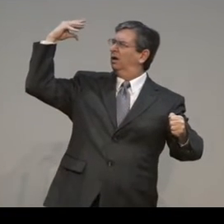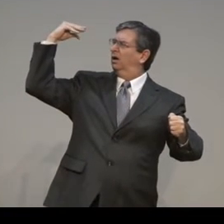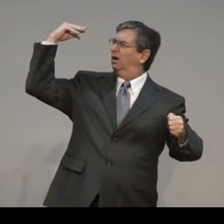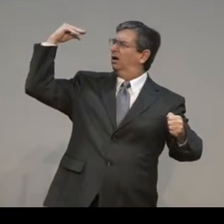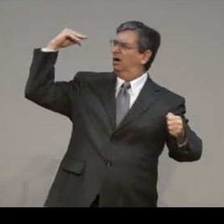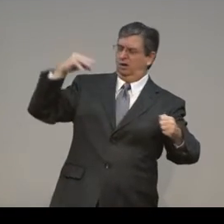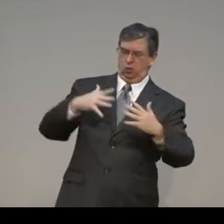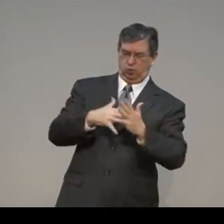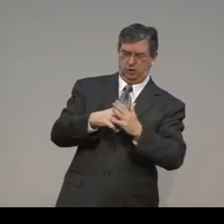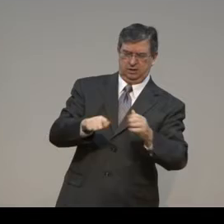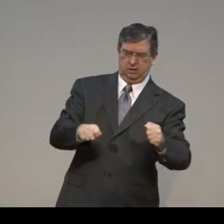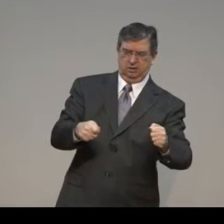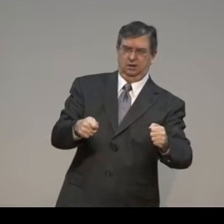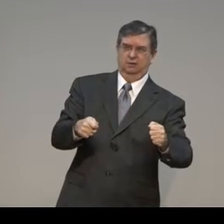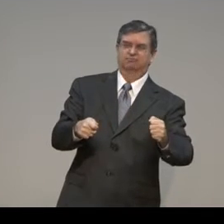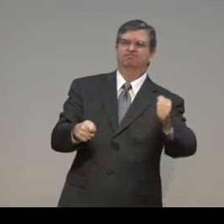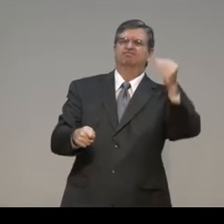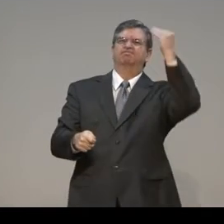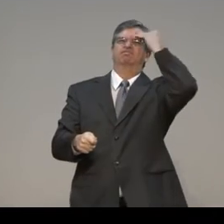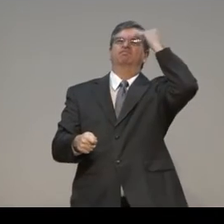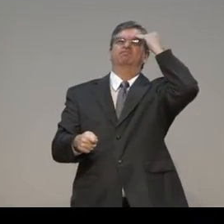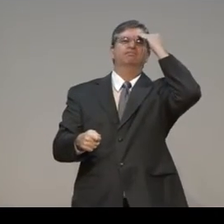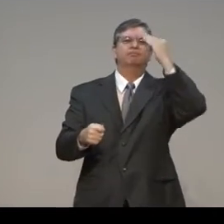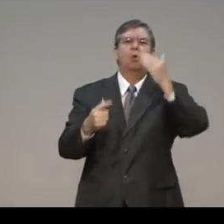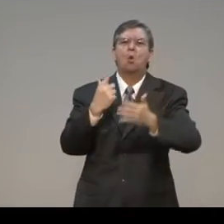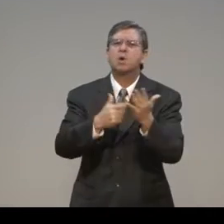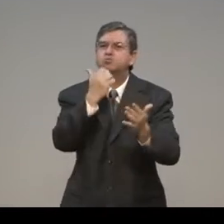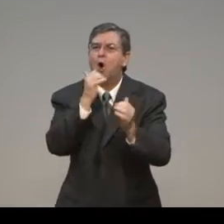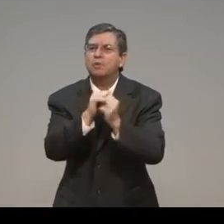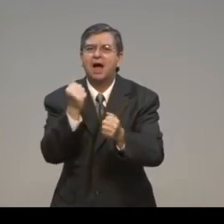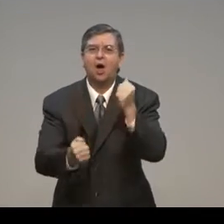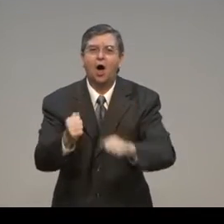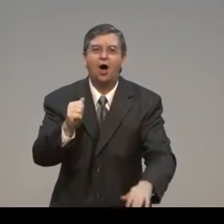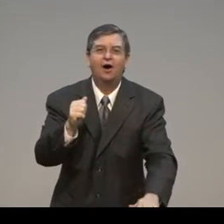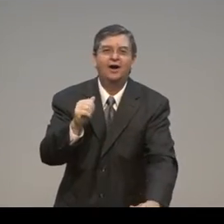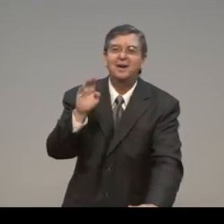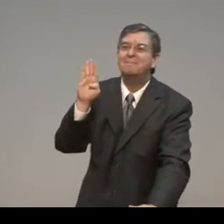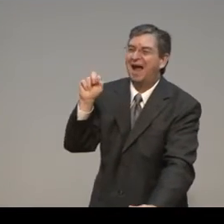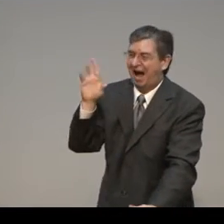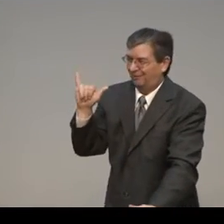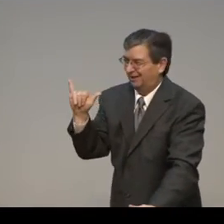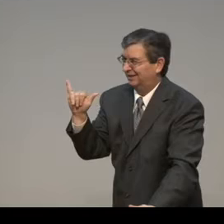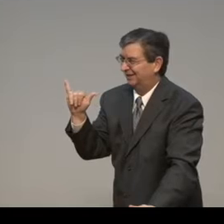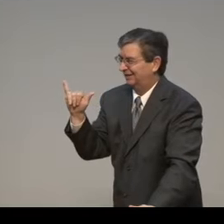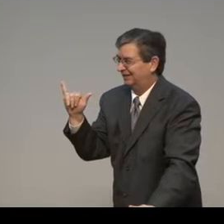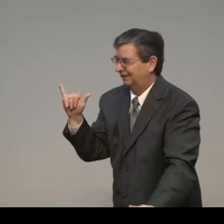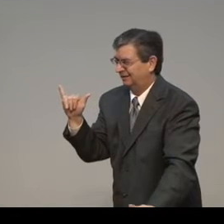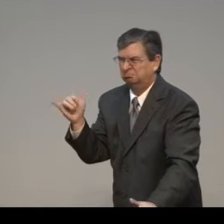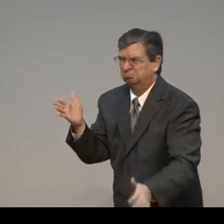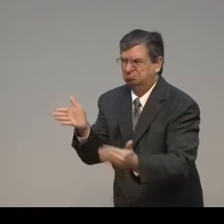And the light, Unknown light dimms What's wrong with that car? What's wrong with it? You're right, it's the